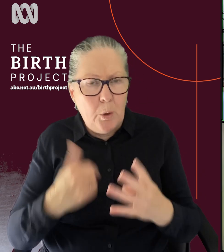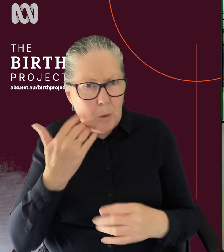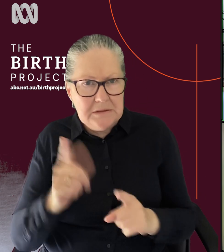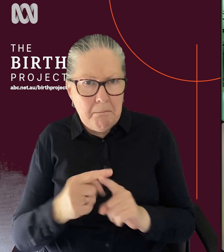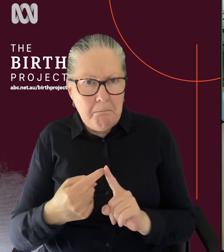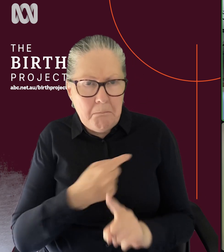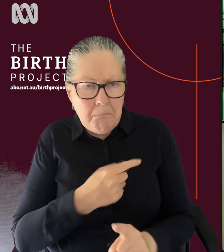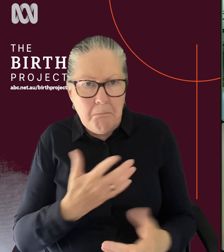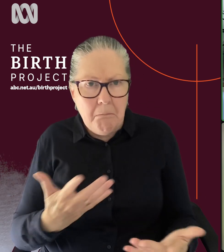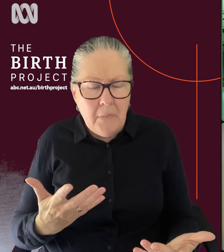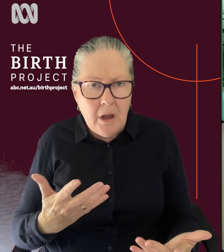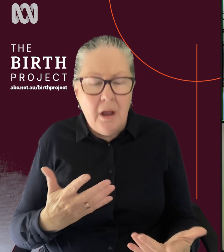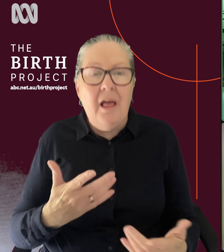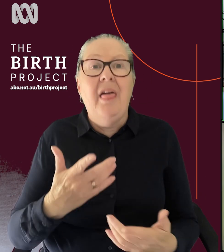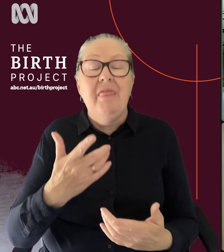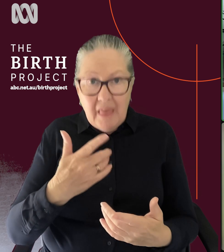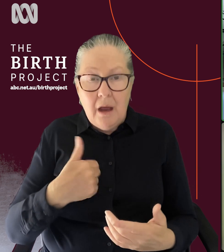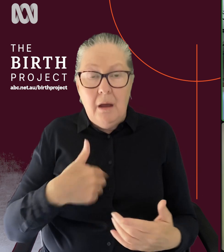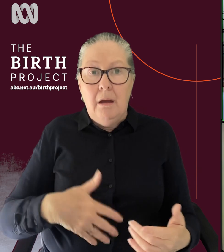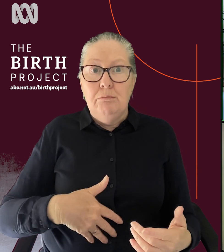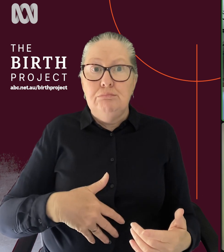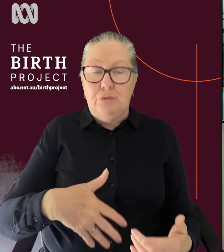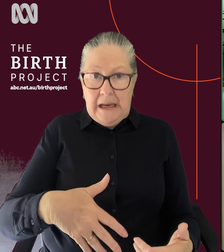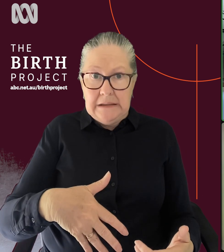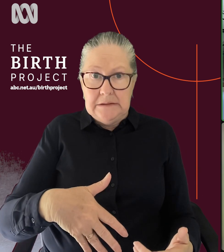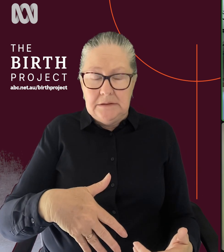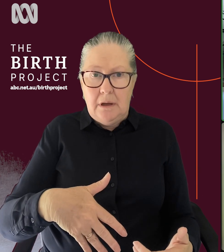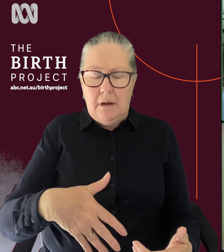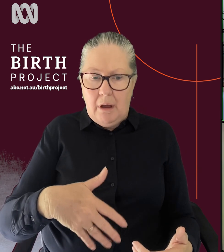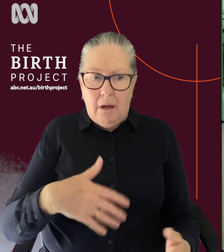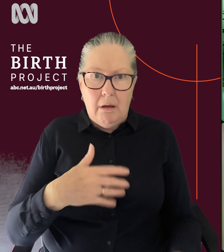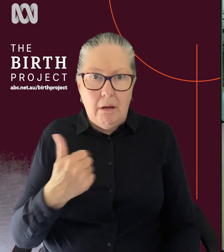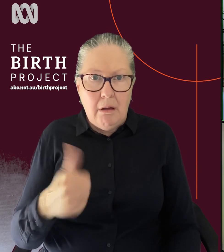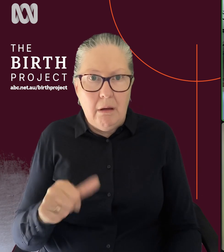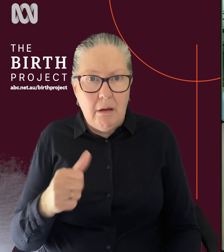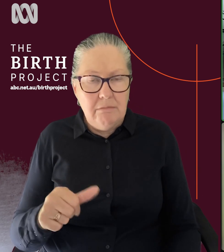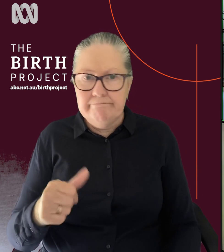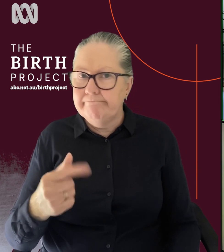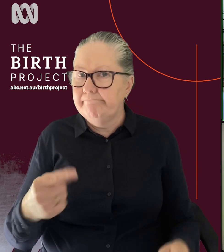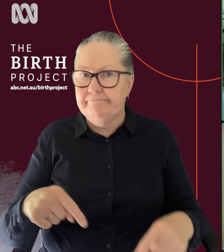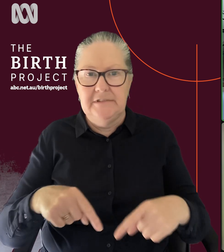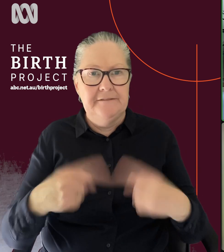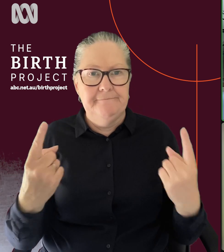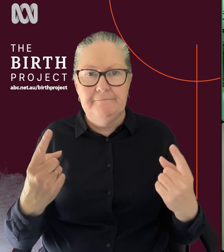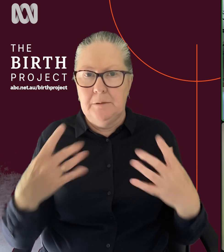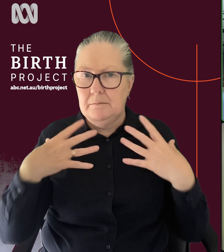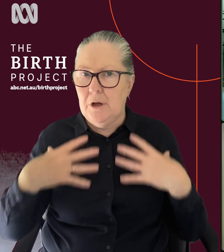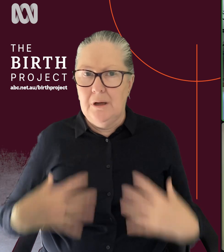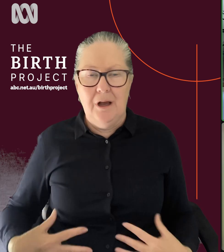I've got it. And it's not till you fall pregnant and realize it's actually, there's a whole other set of things going on like hormones and,